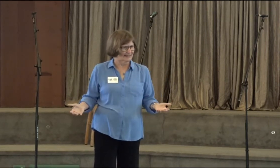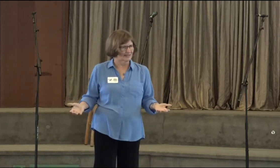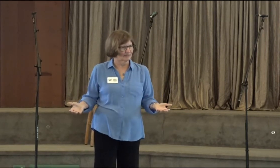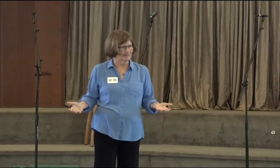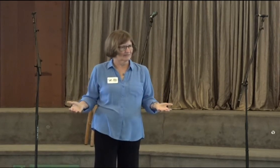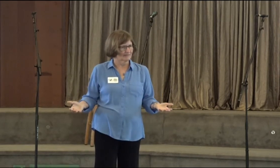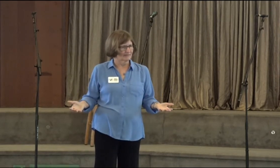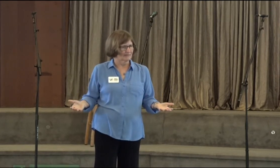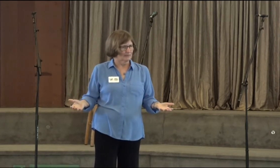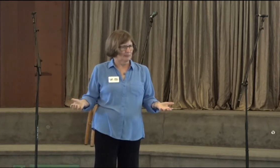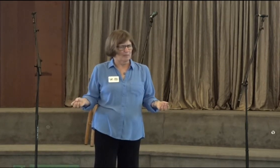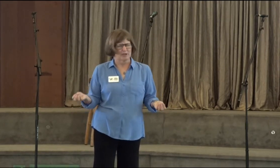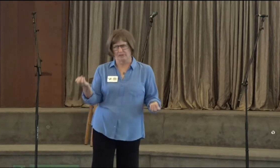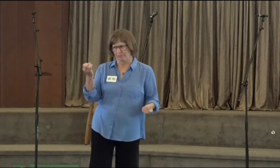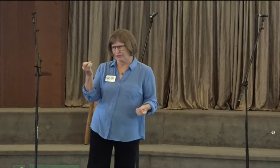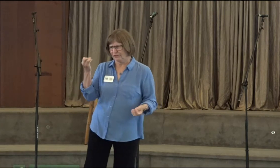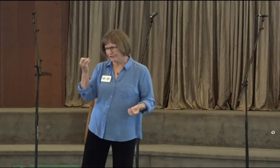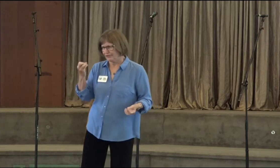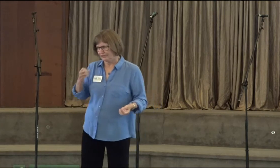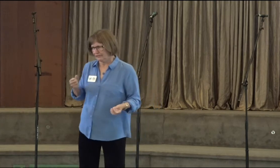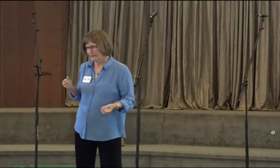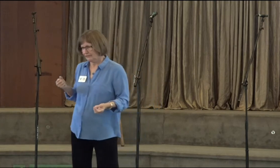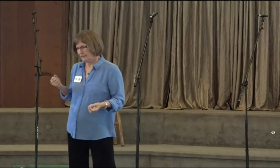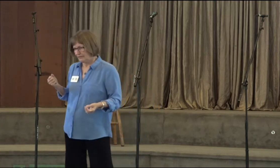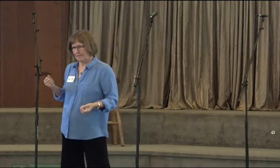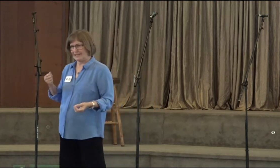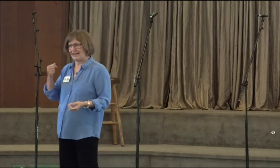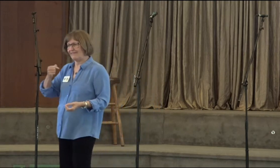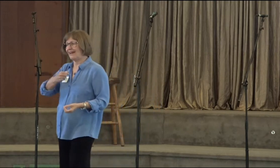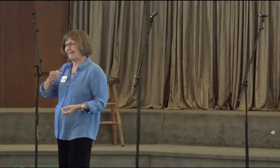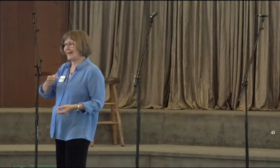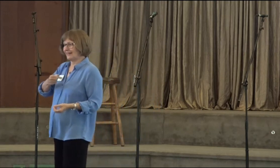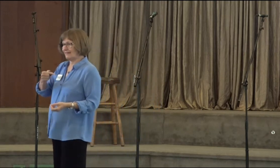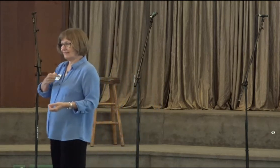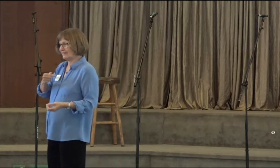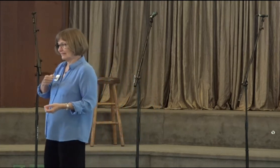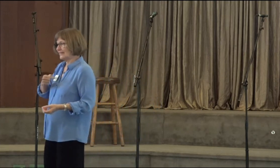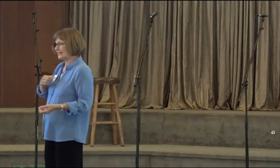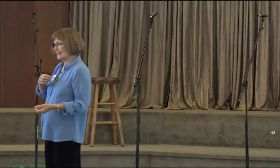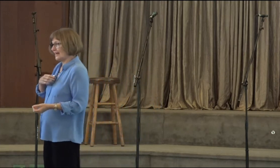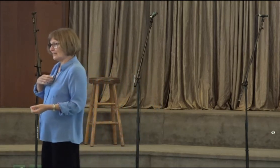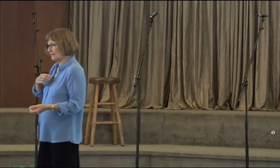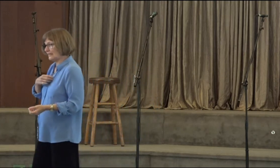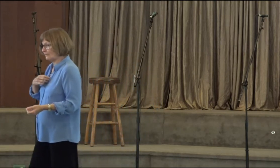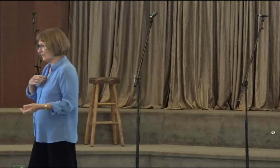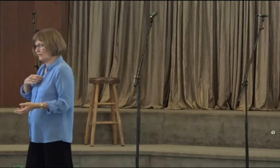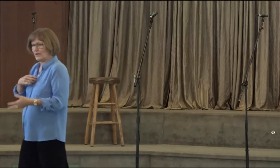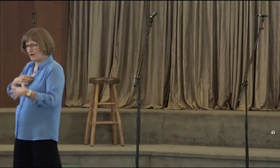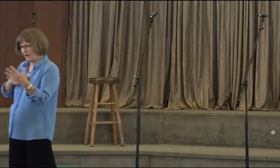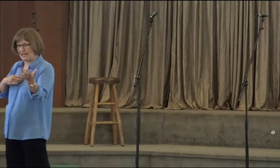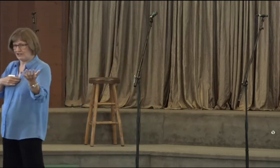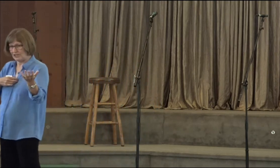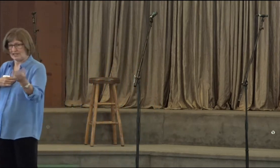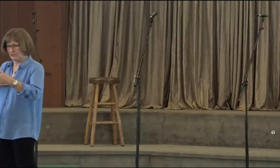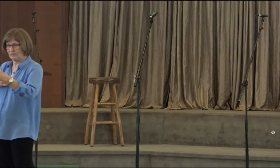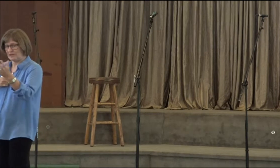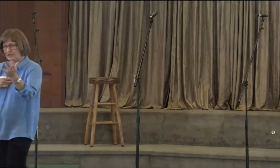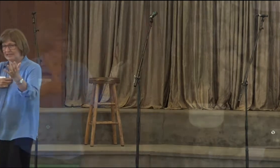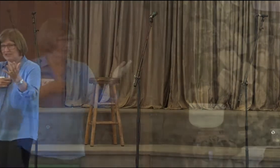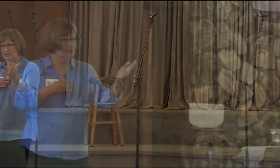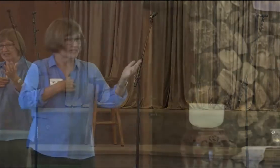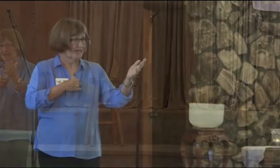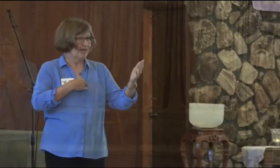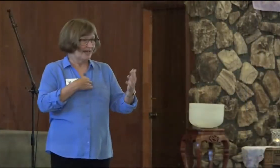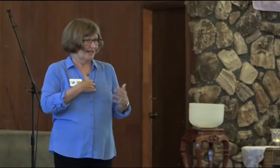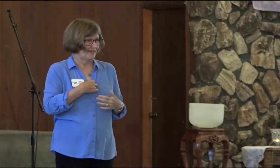passed. But it burned because I've had that inside of me. We are energy. That's who we